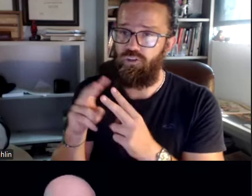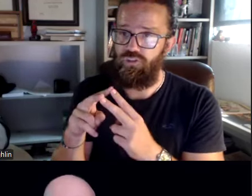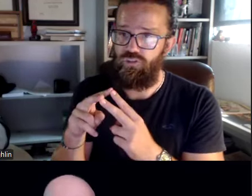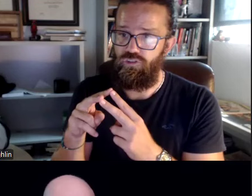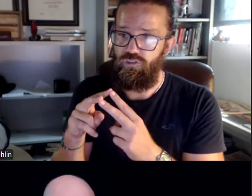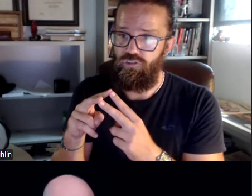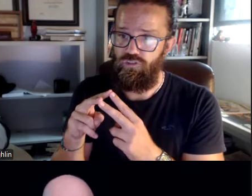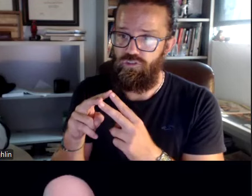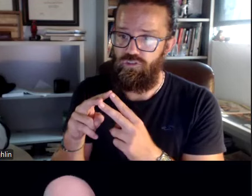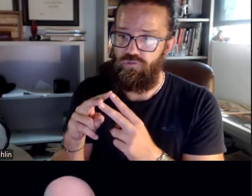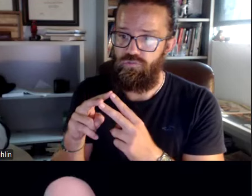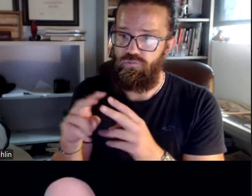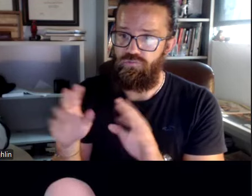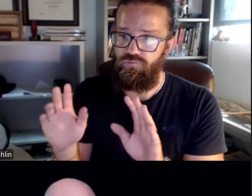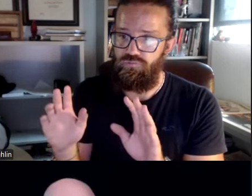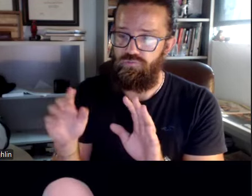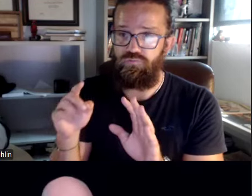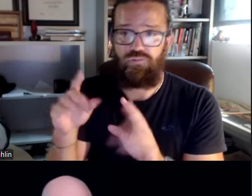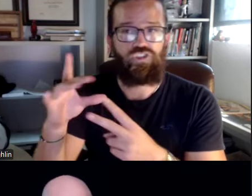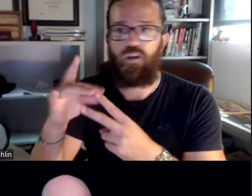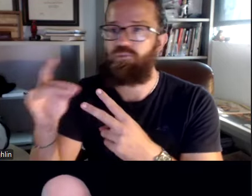optional. And that is, you could work, say, with a partner.